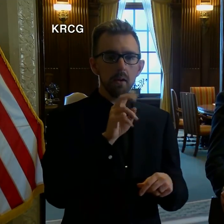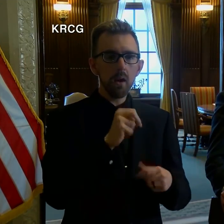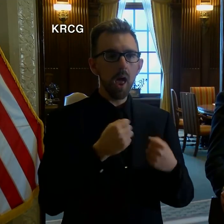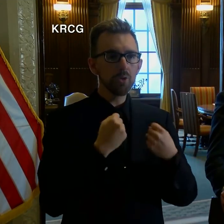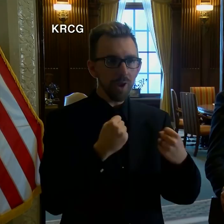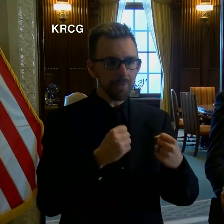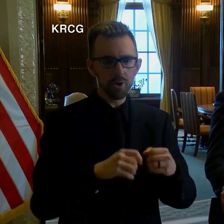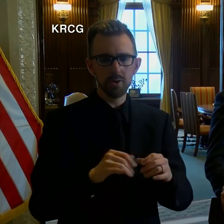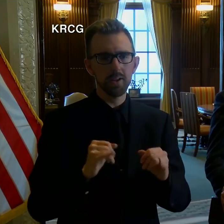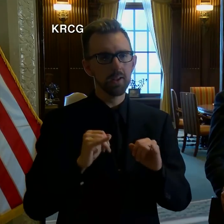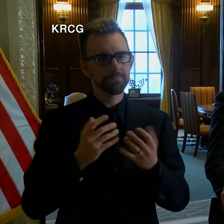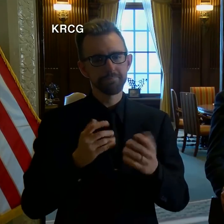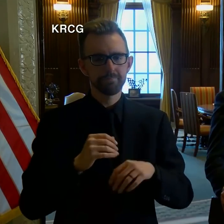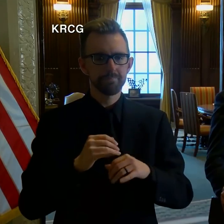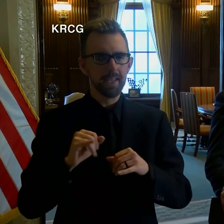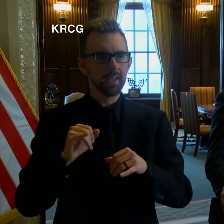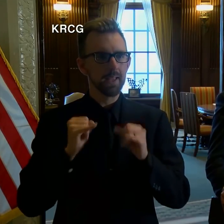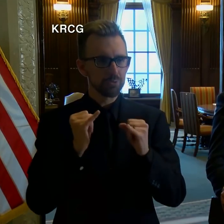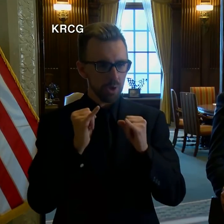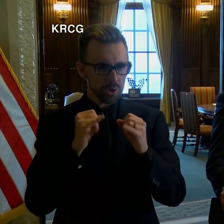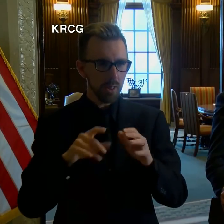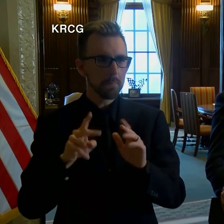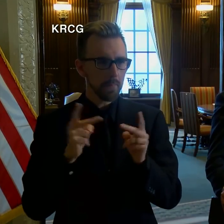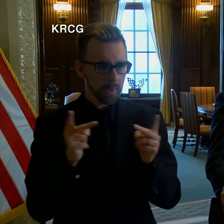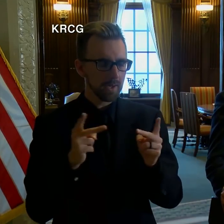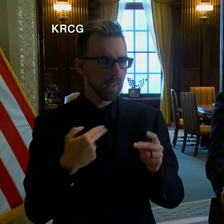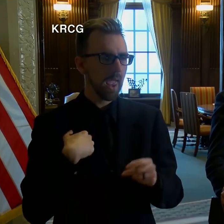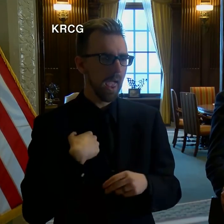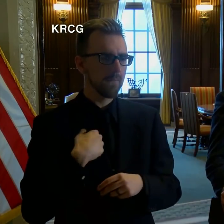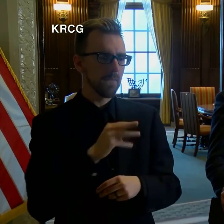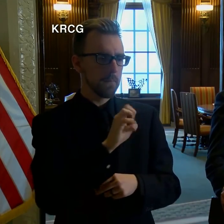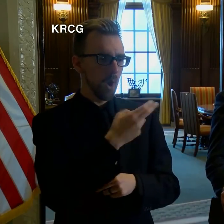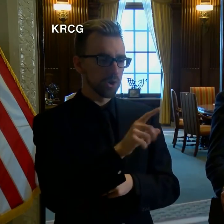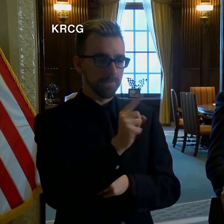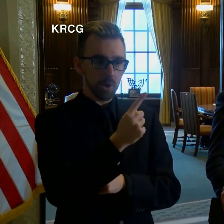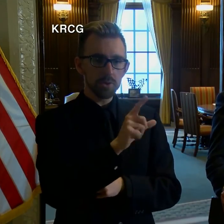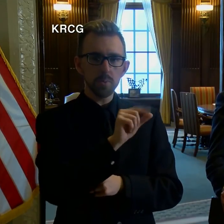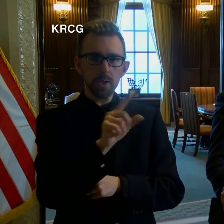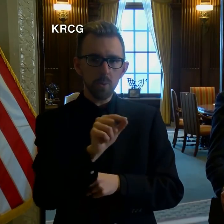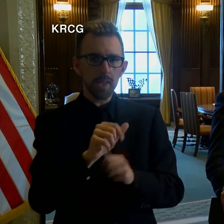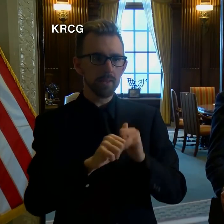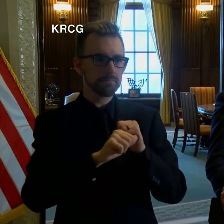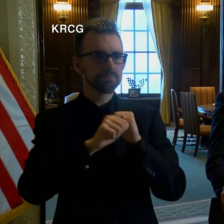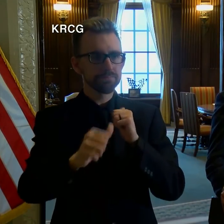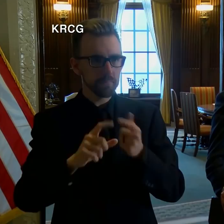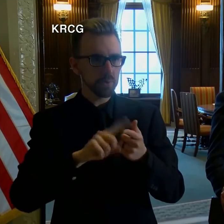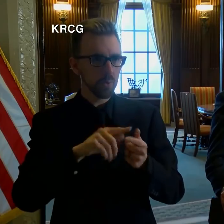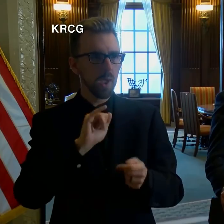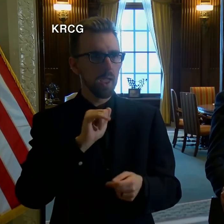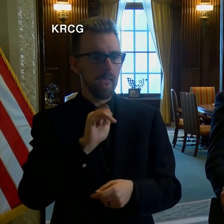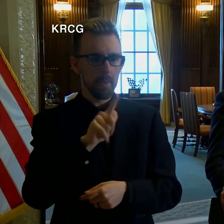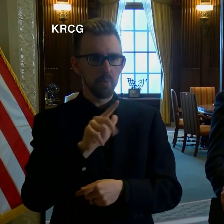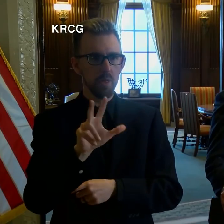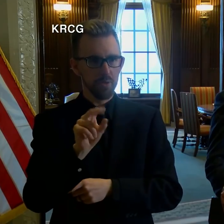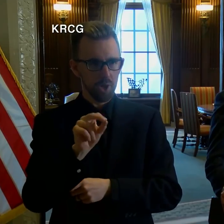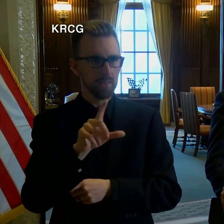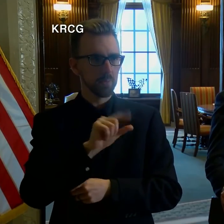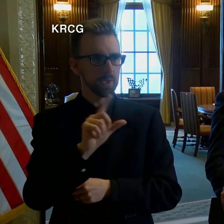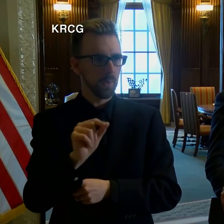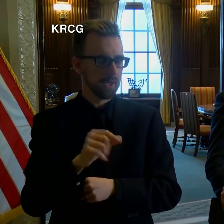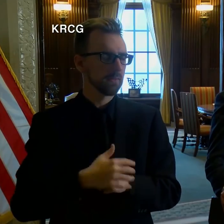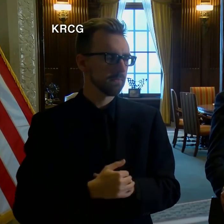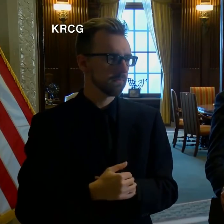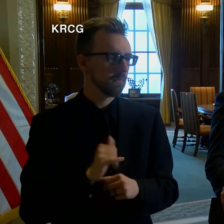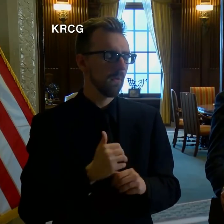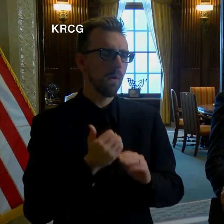instructional permits with original expiration dates of March 1st of 2020 through April 30th of 2020 have been granted an